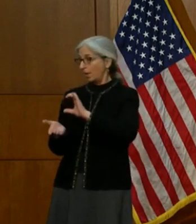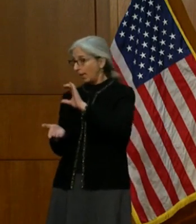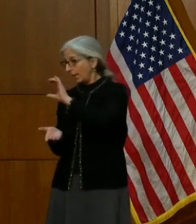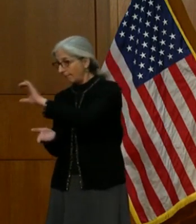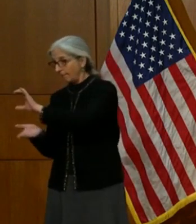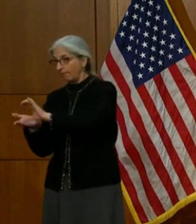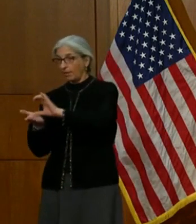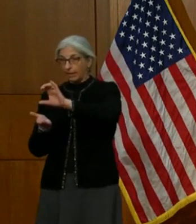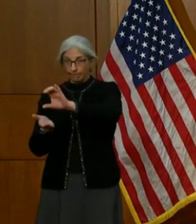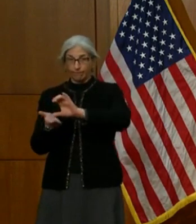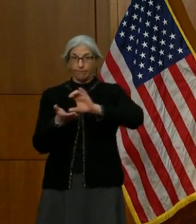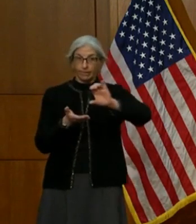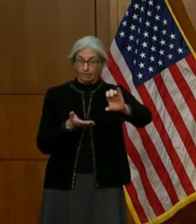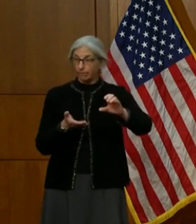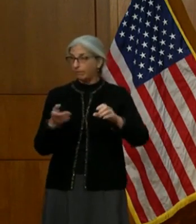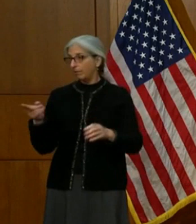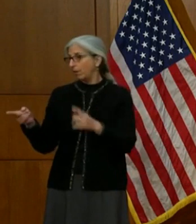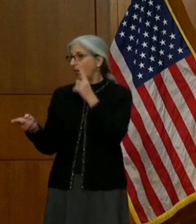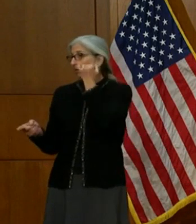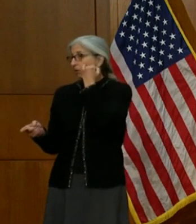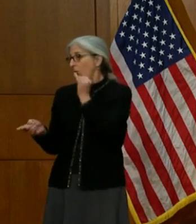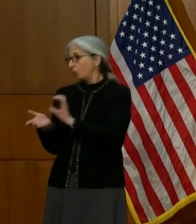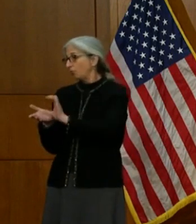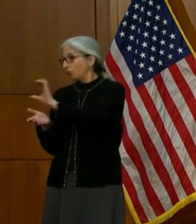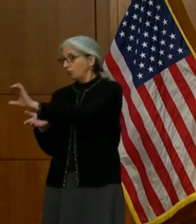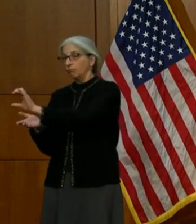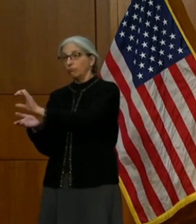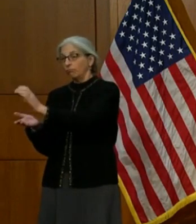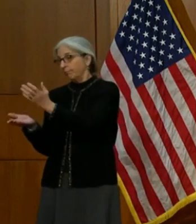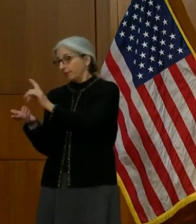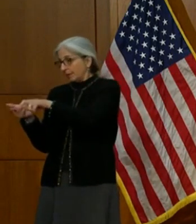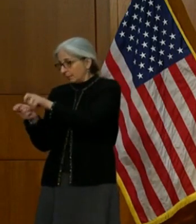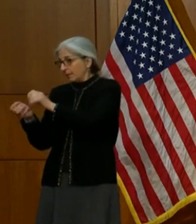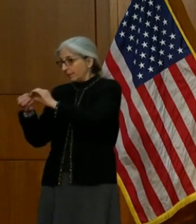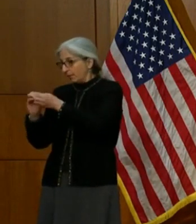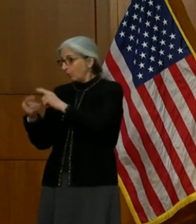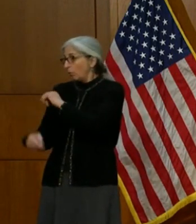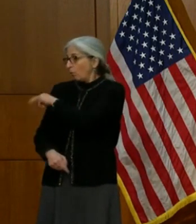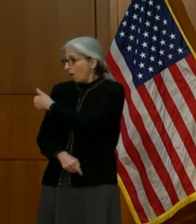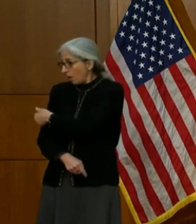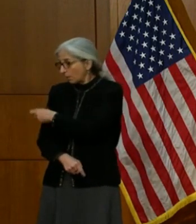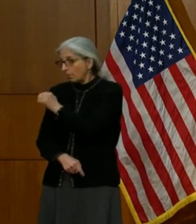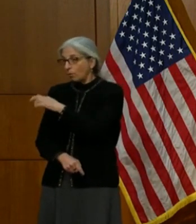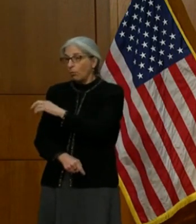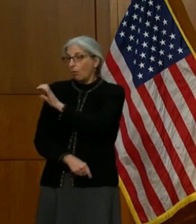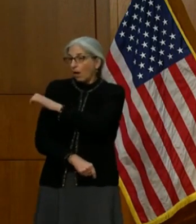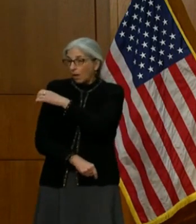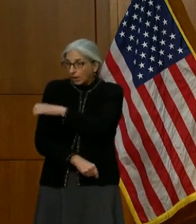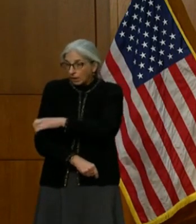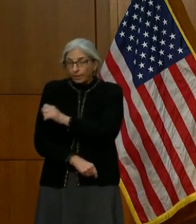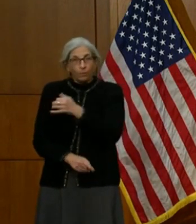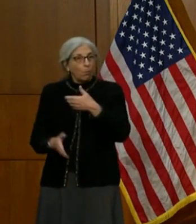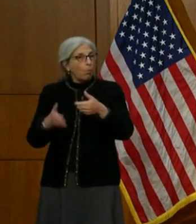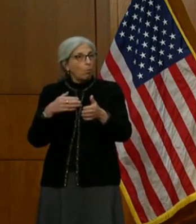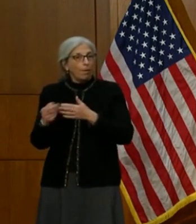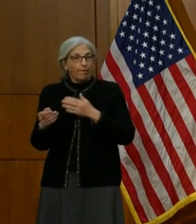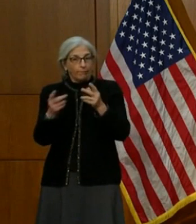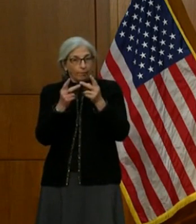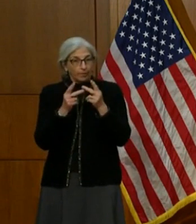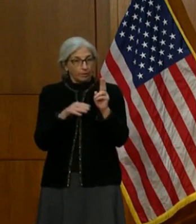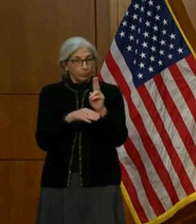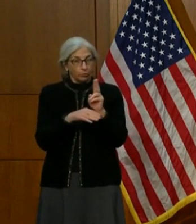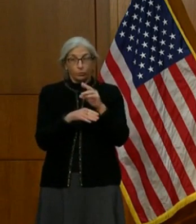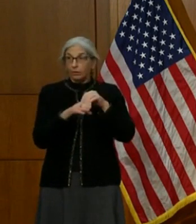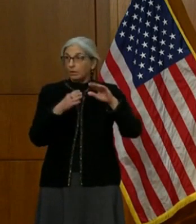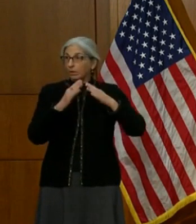number of doses to, for example, a hospital or whatever clinic, whatever site we are using out in the community, if